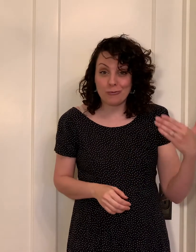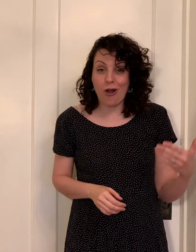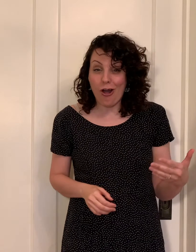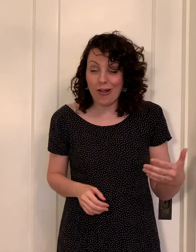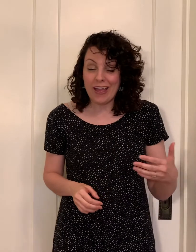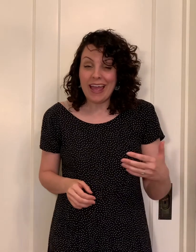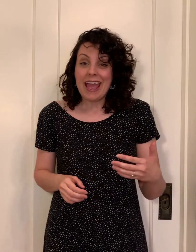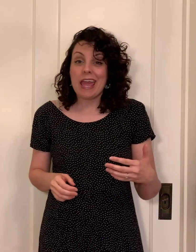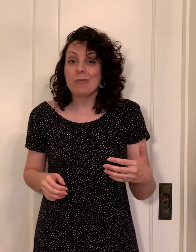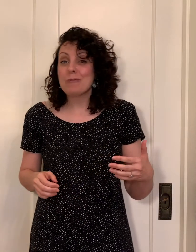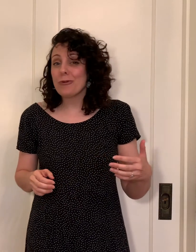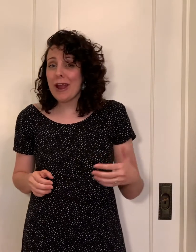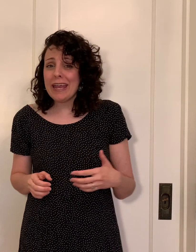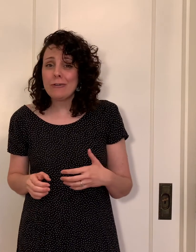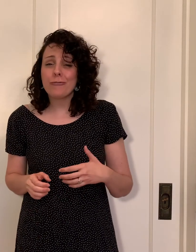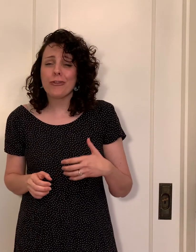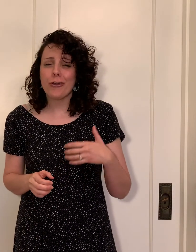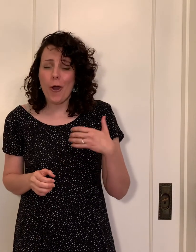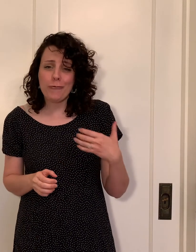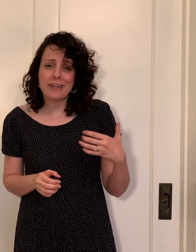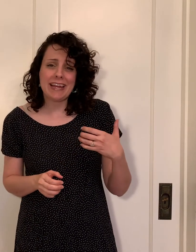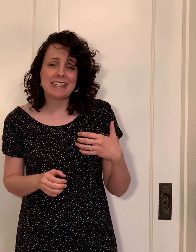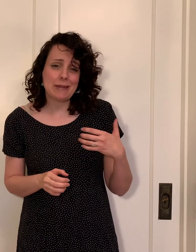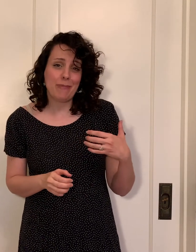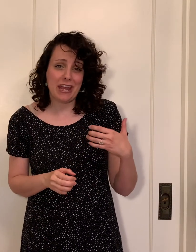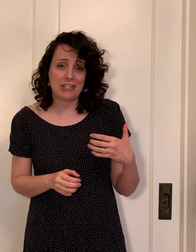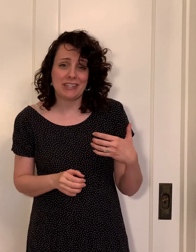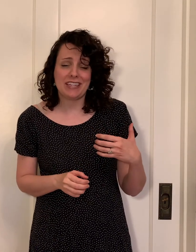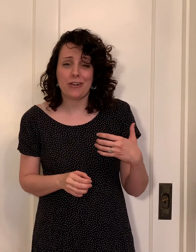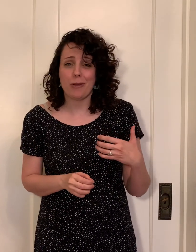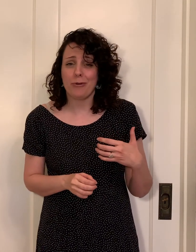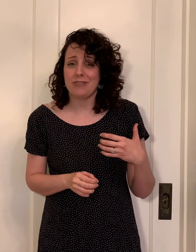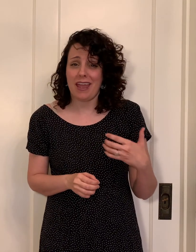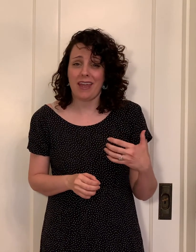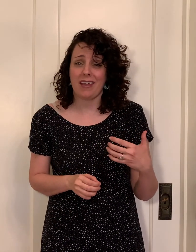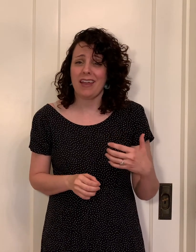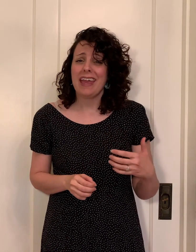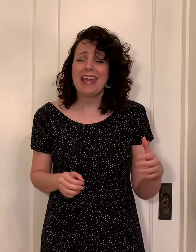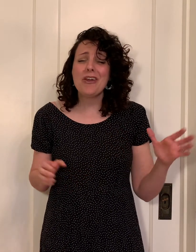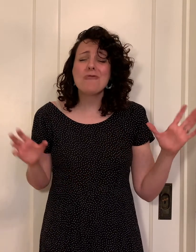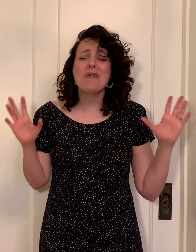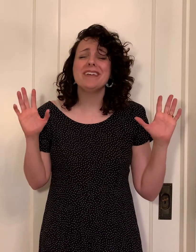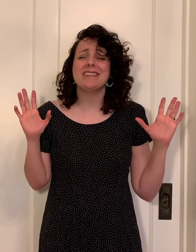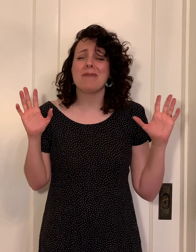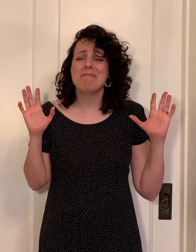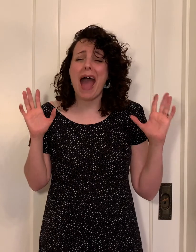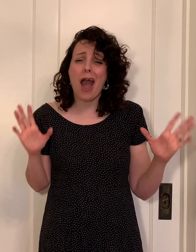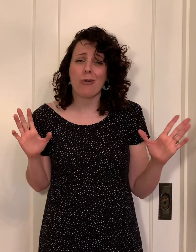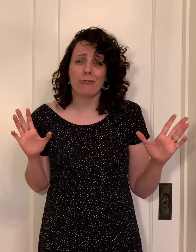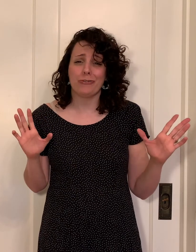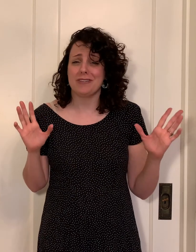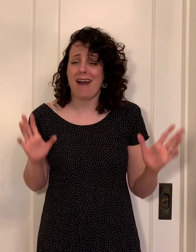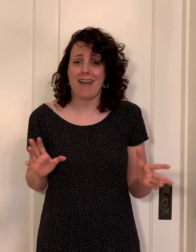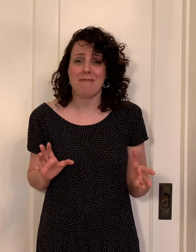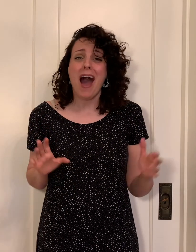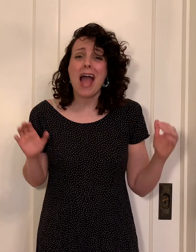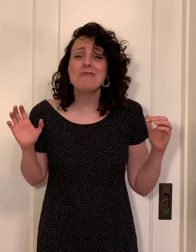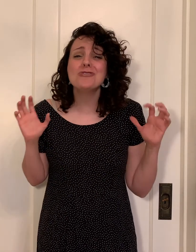call and we prayed for the covid19 patients here at mosaic it was a powerful time i was